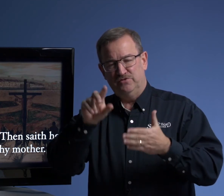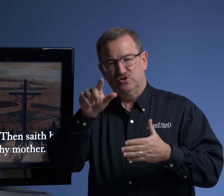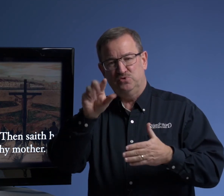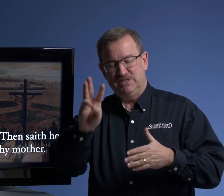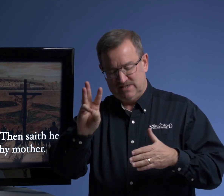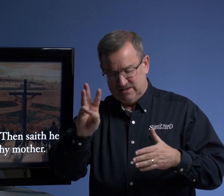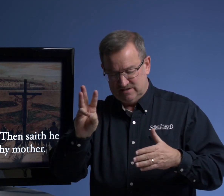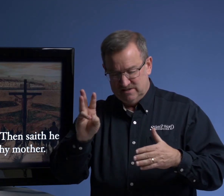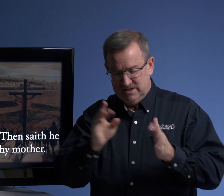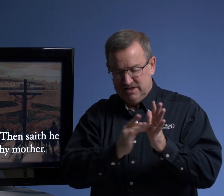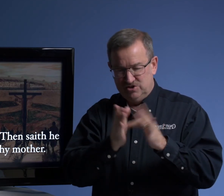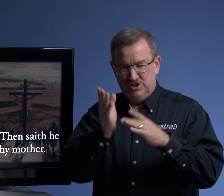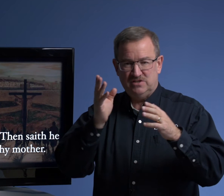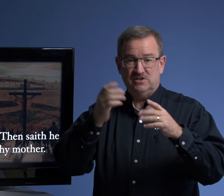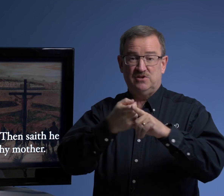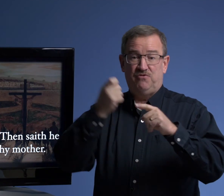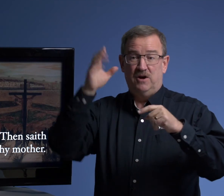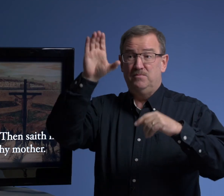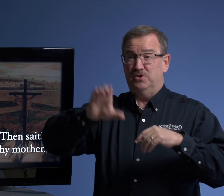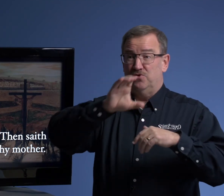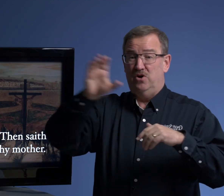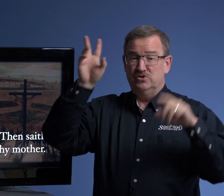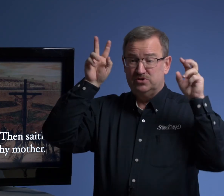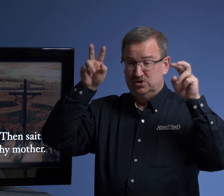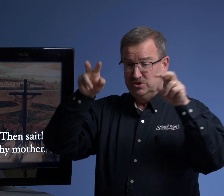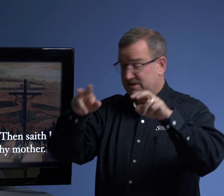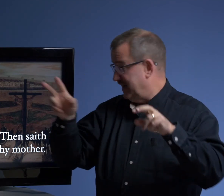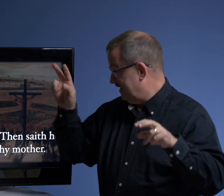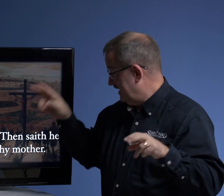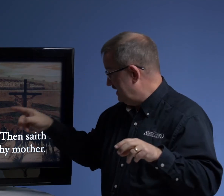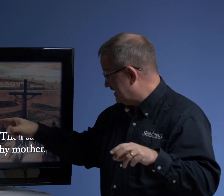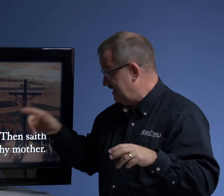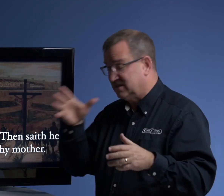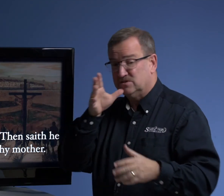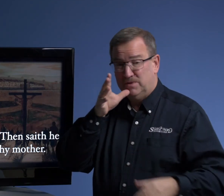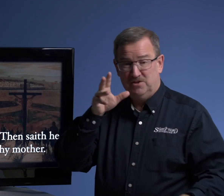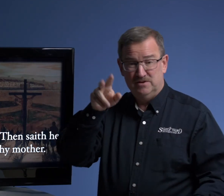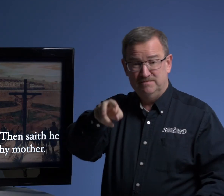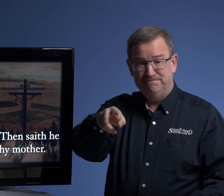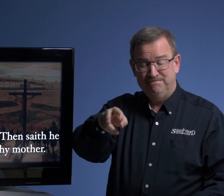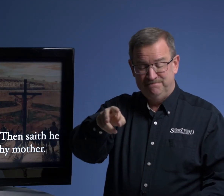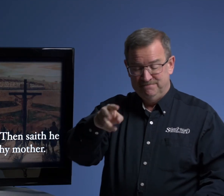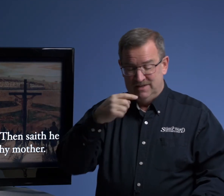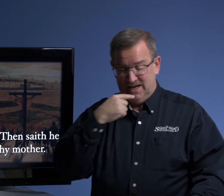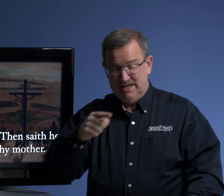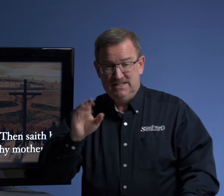verse 26, Jesus from the cross looks down and he sees his mother. And he